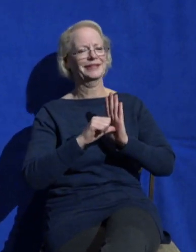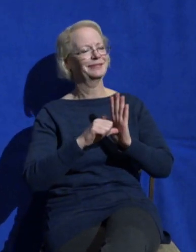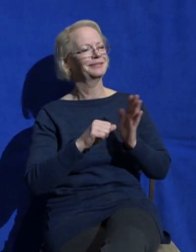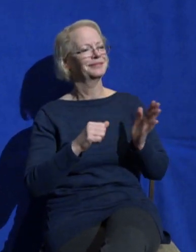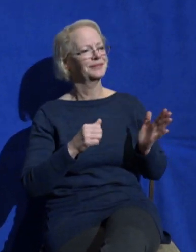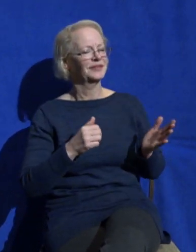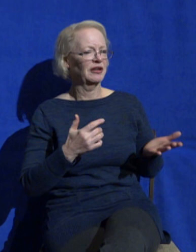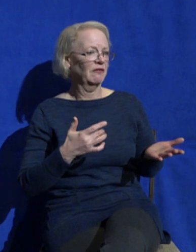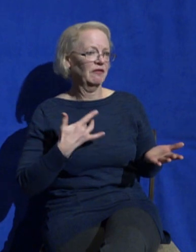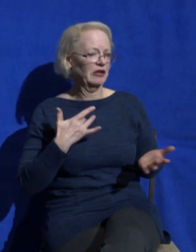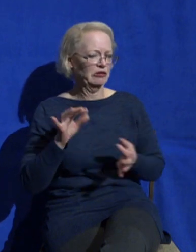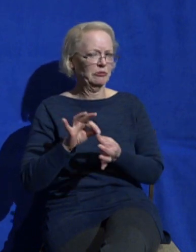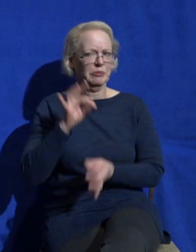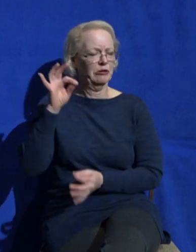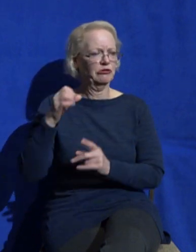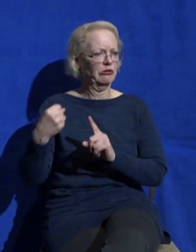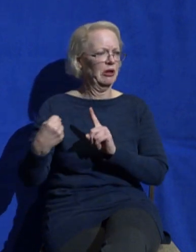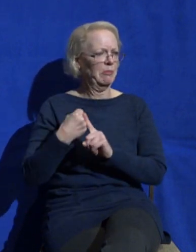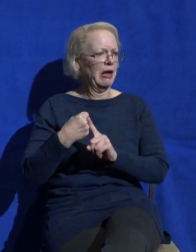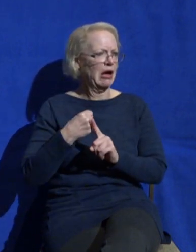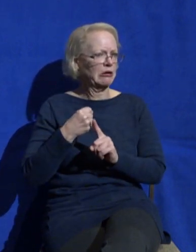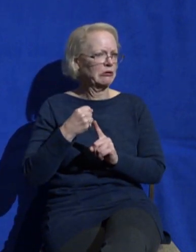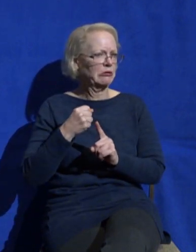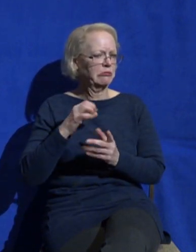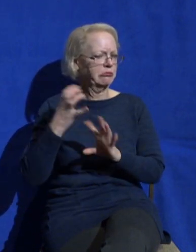effects at first but at some point it will catch up to you.